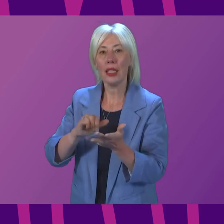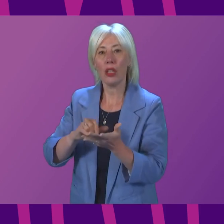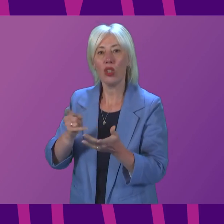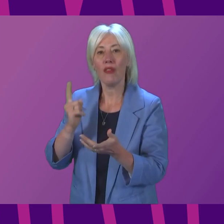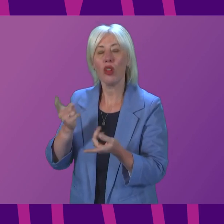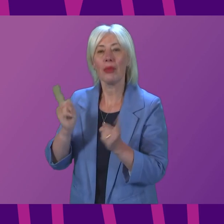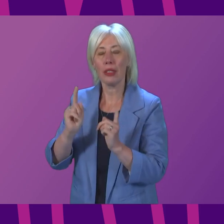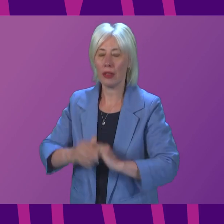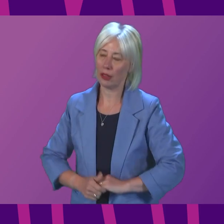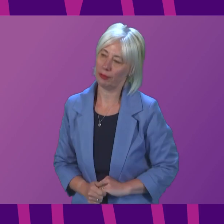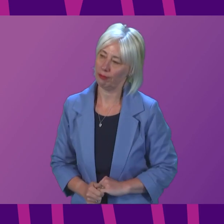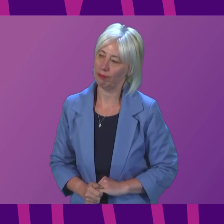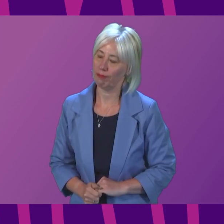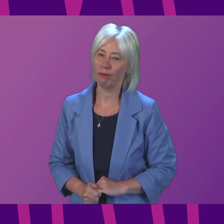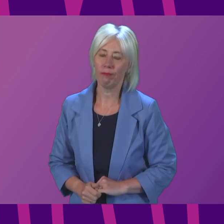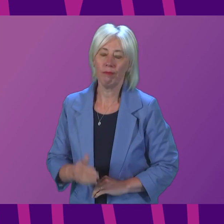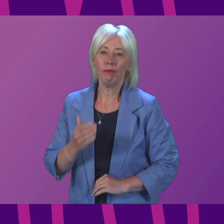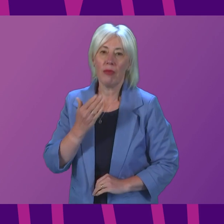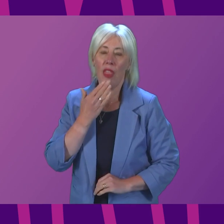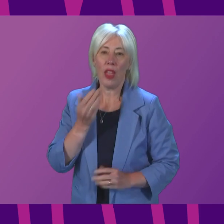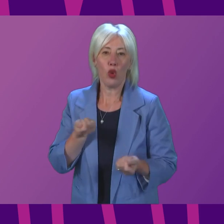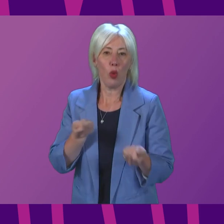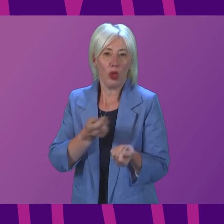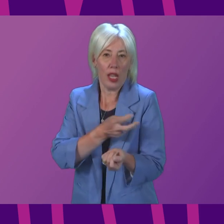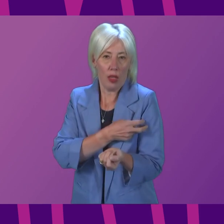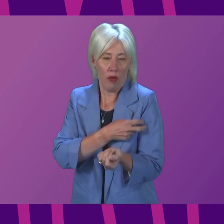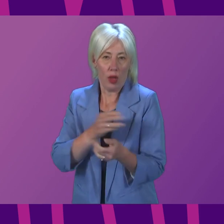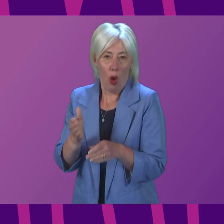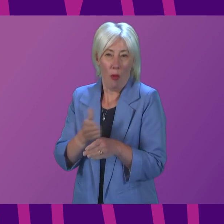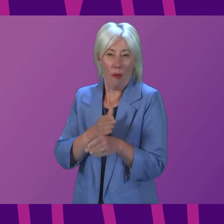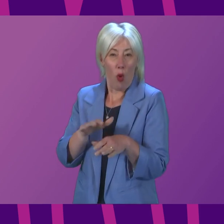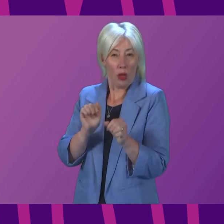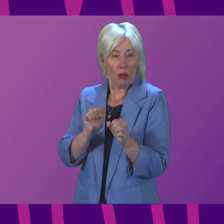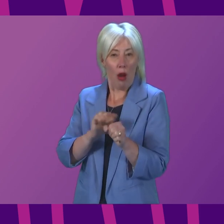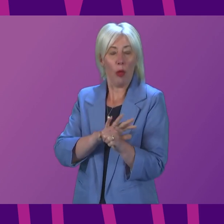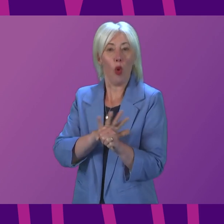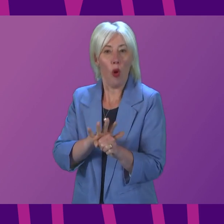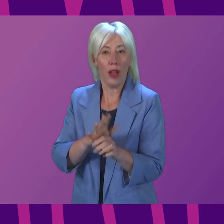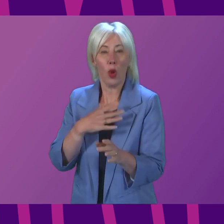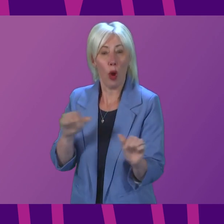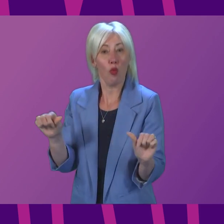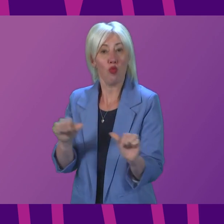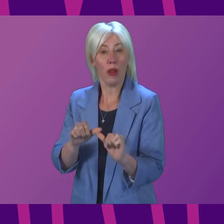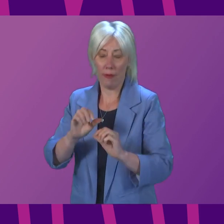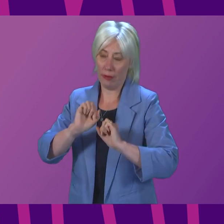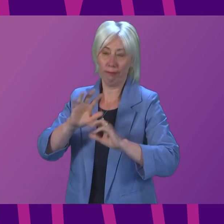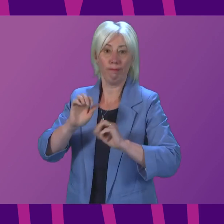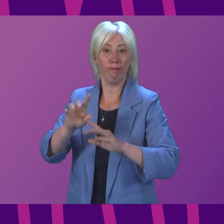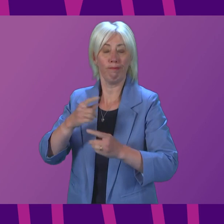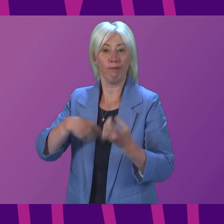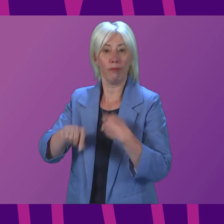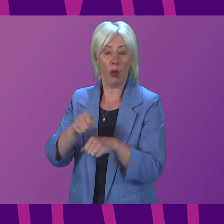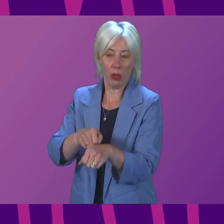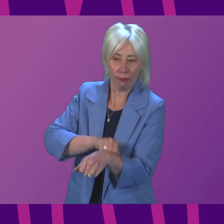Minister. Thank you, presenting officer. Before turning to COVID today and with your permission, I'd like to give a very brief update on our efforts